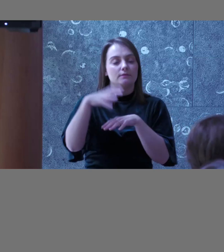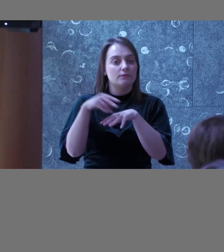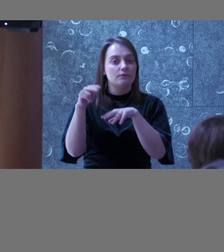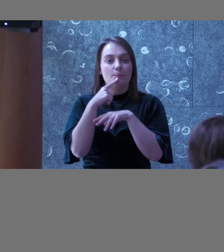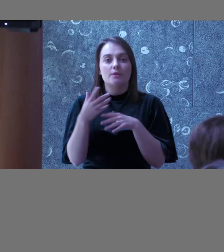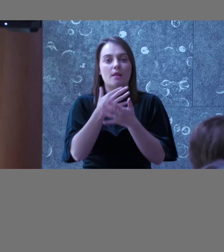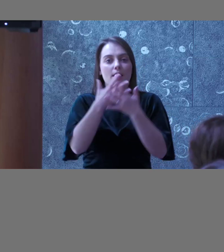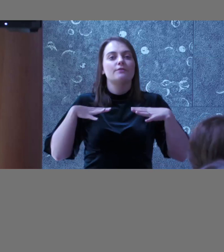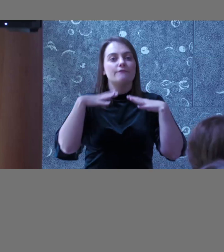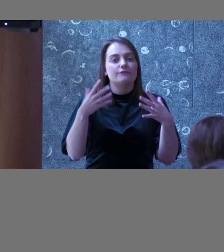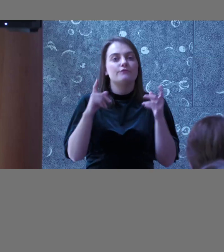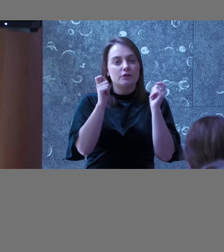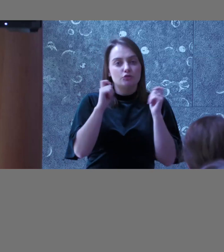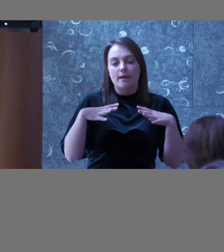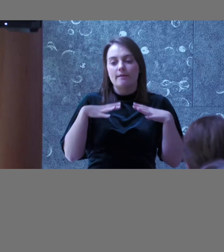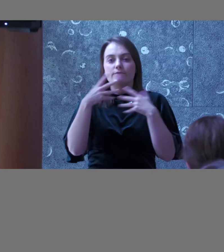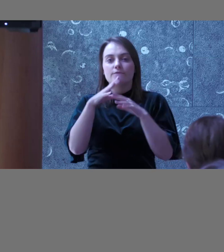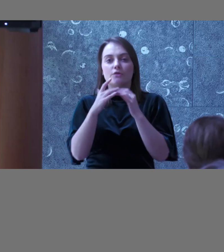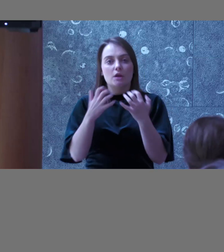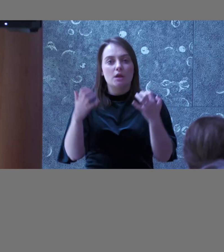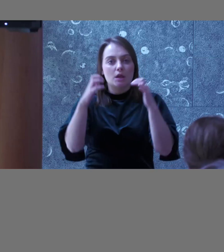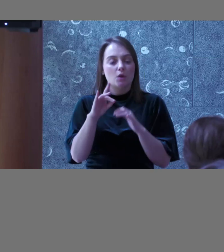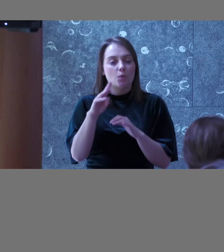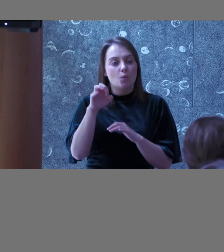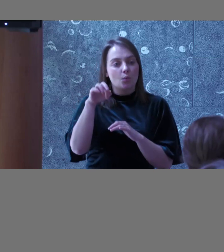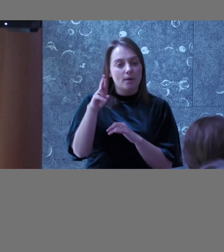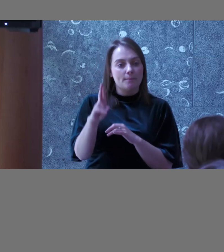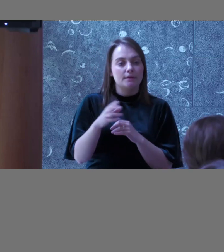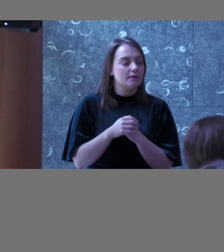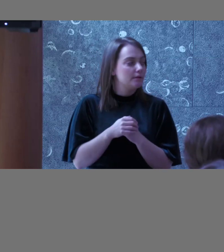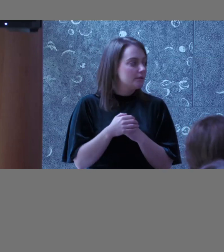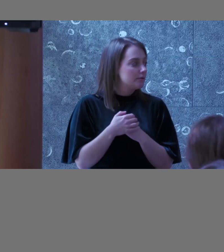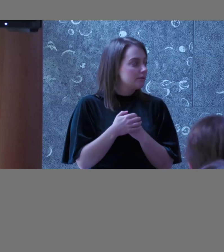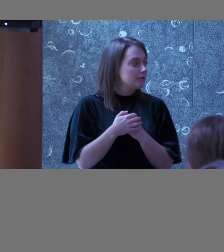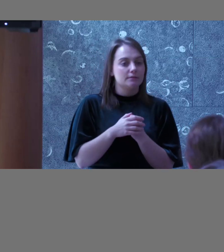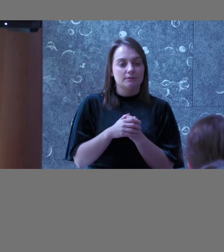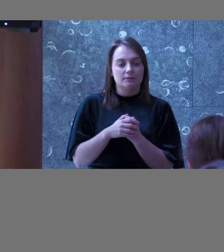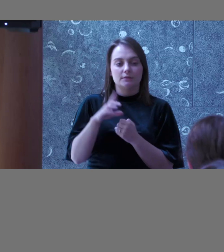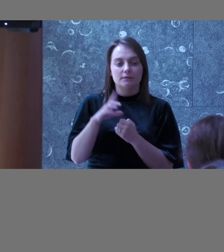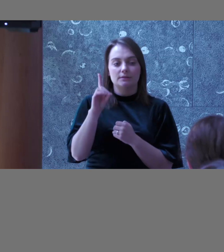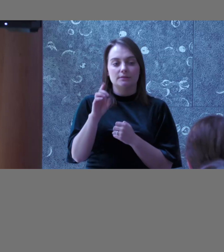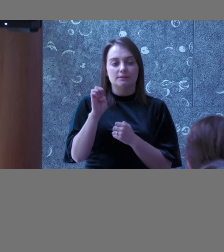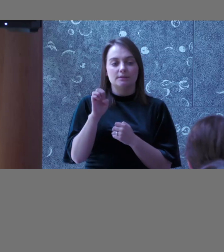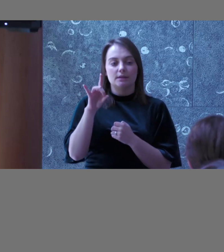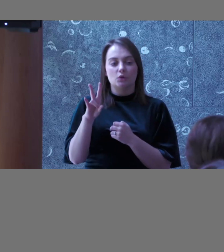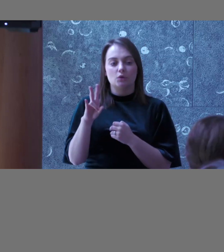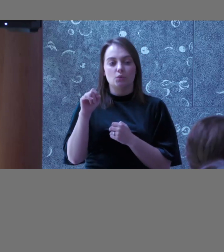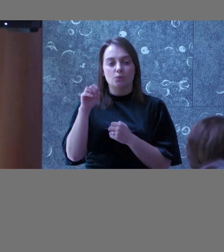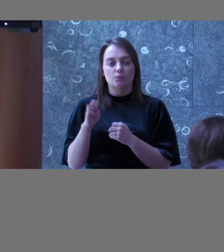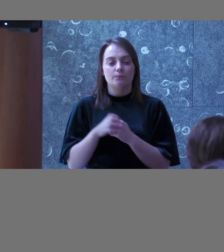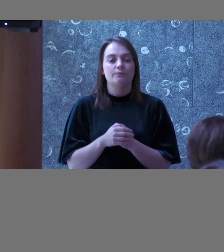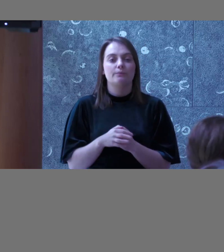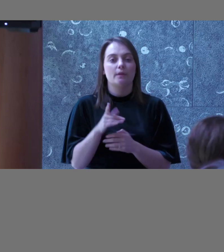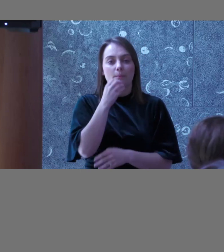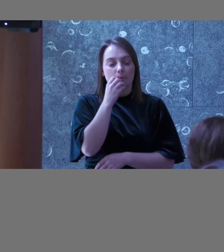and free trainings, and I mean DQ, the gurus, I'm sure that's been already said this morning, but they run a